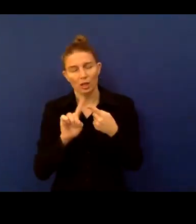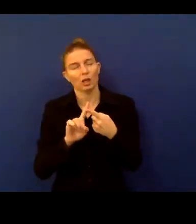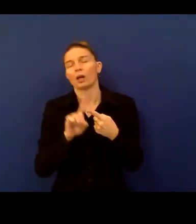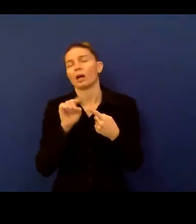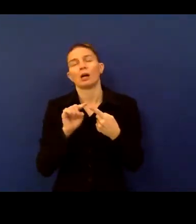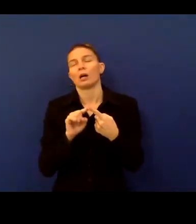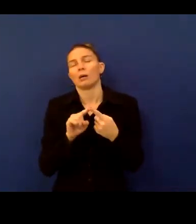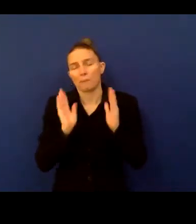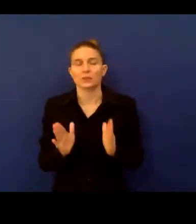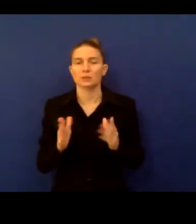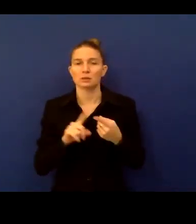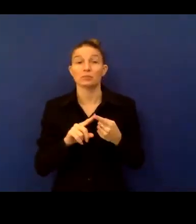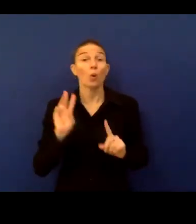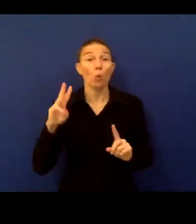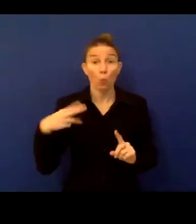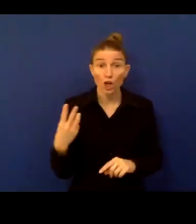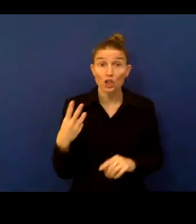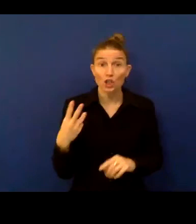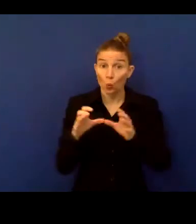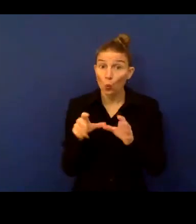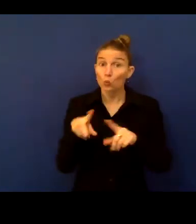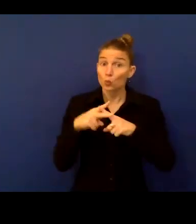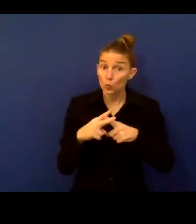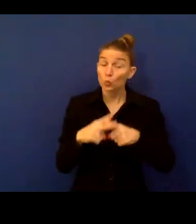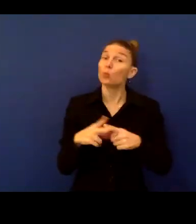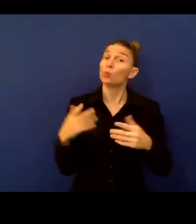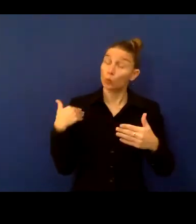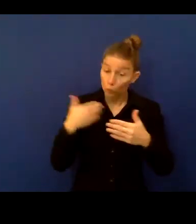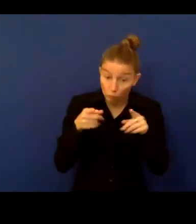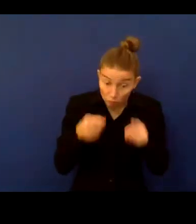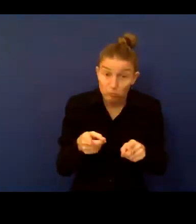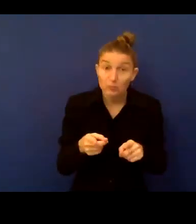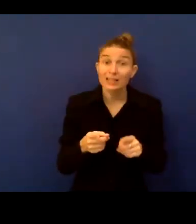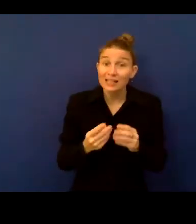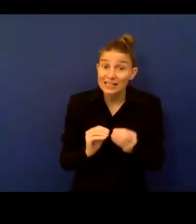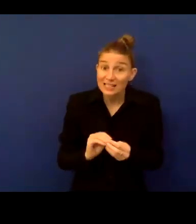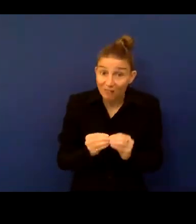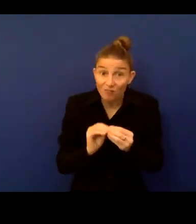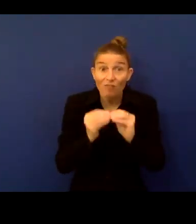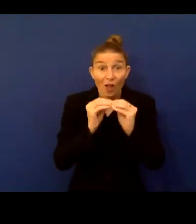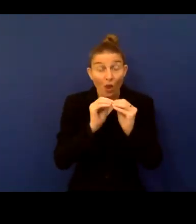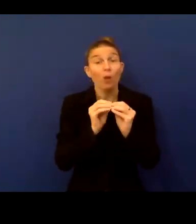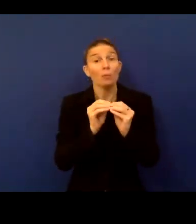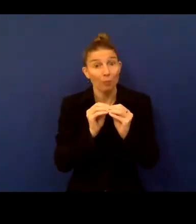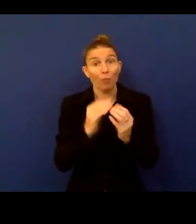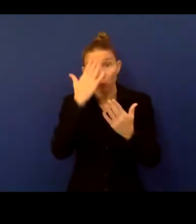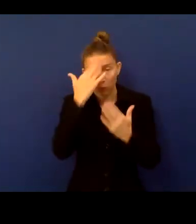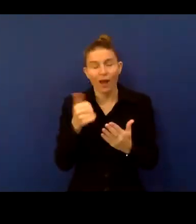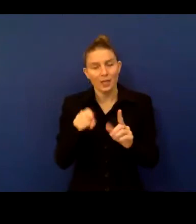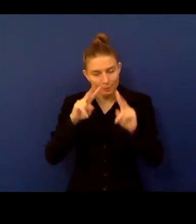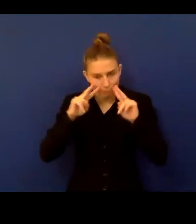And the Washington Group tools have been developed in a way that really address this need for inclusive